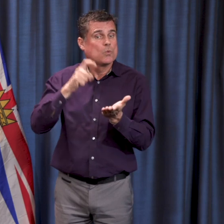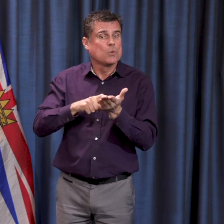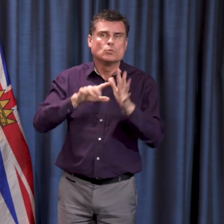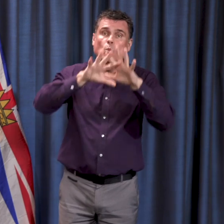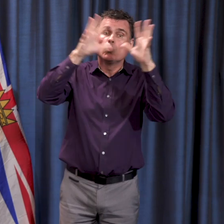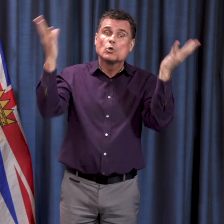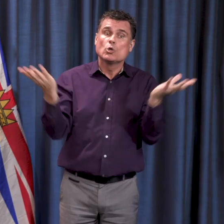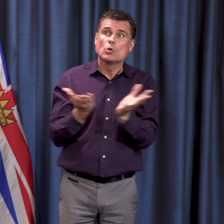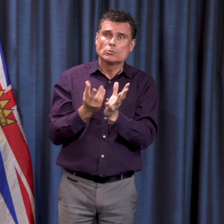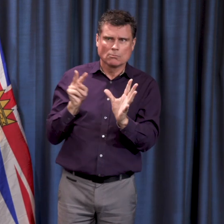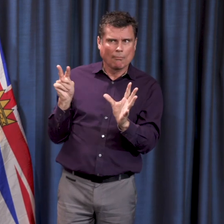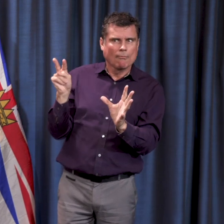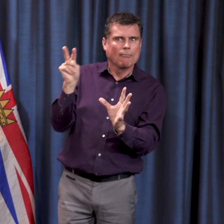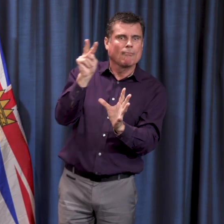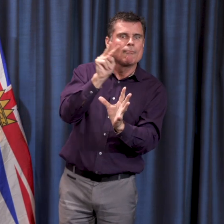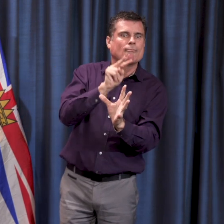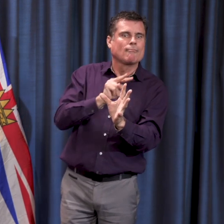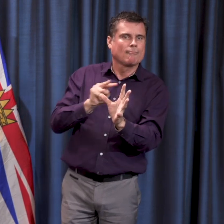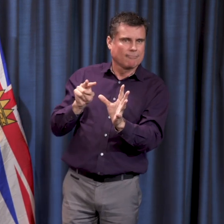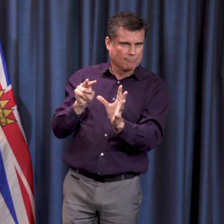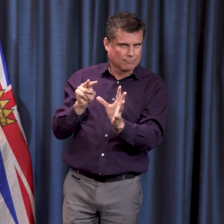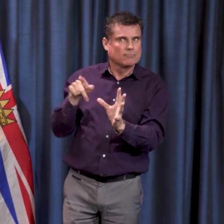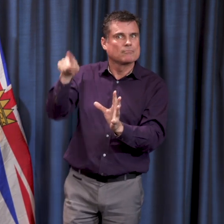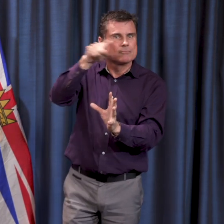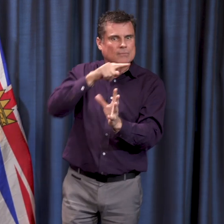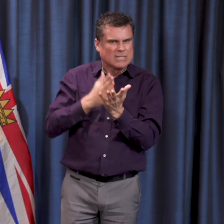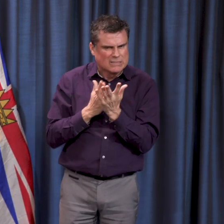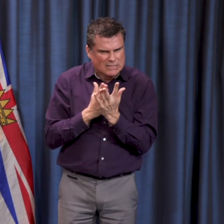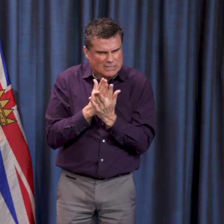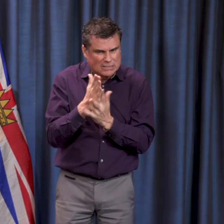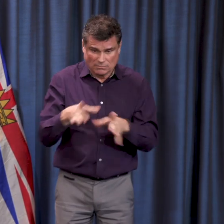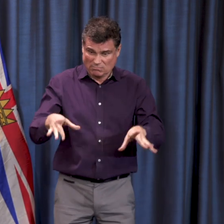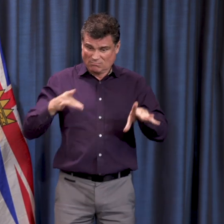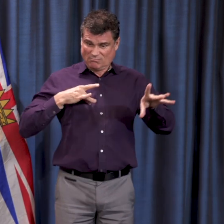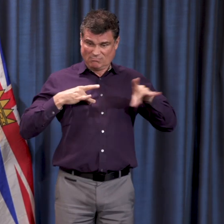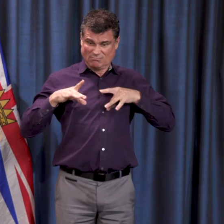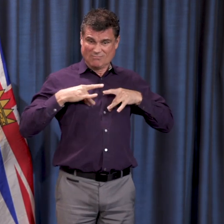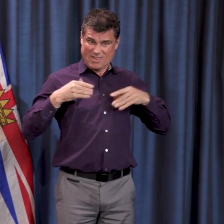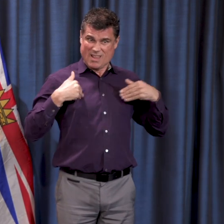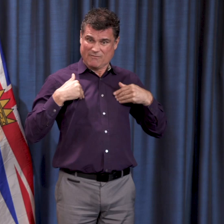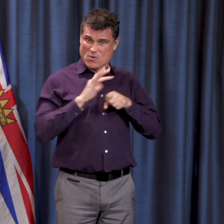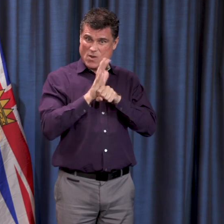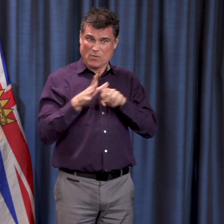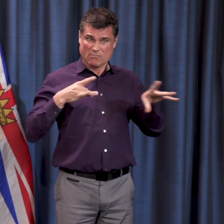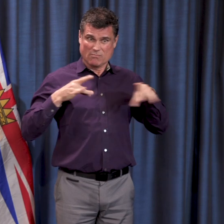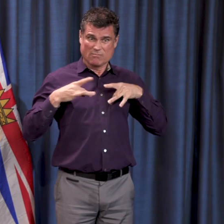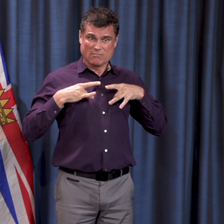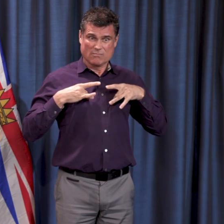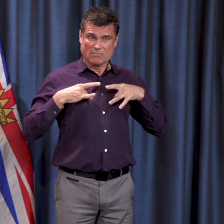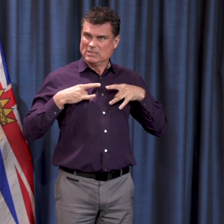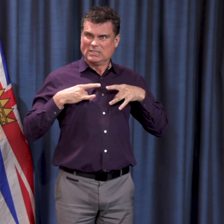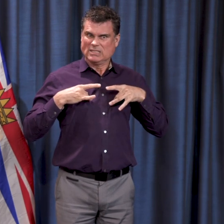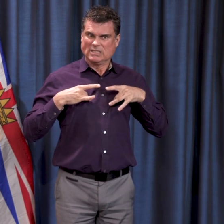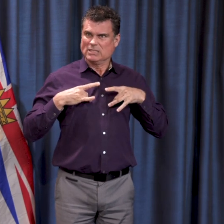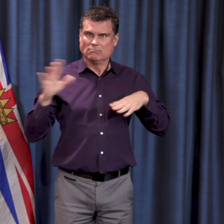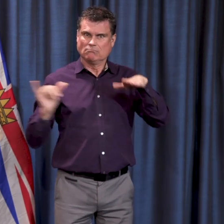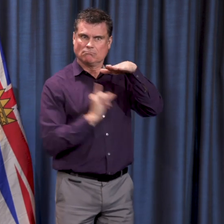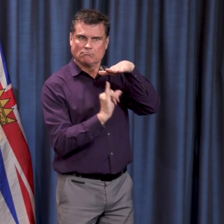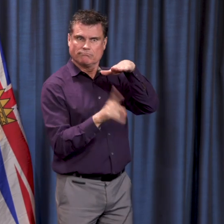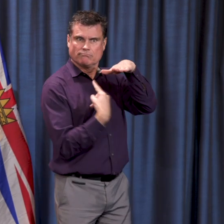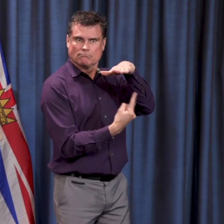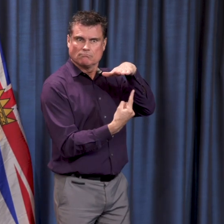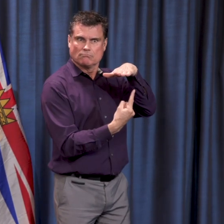you have immunity for a period of time, at least for the next few weeks to months, which is really helpful, I think, in